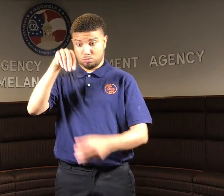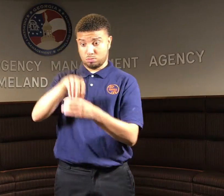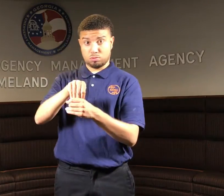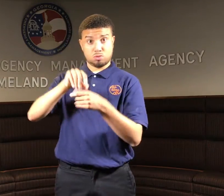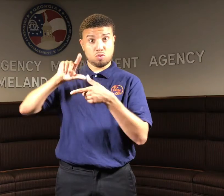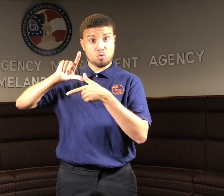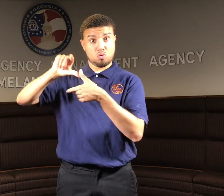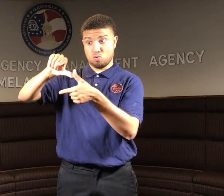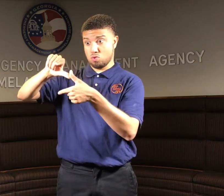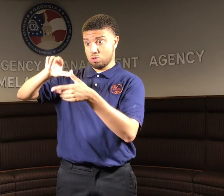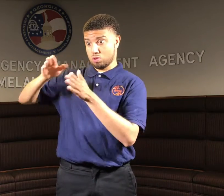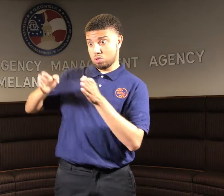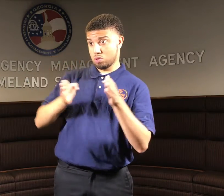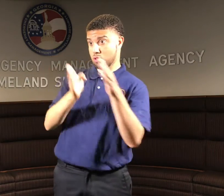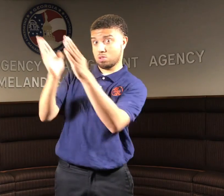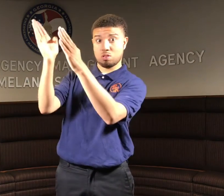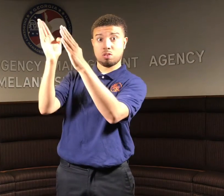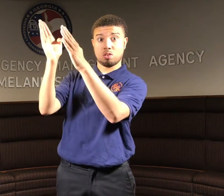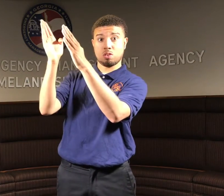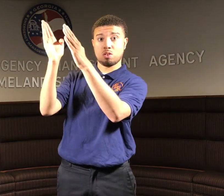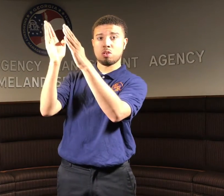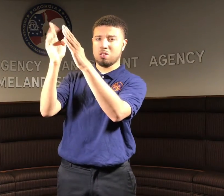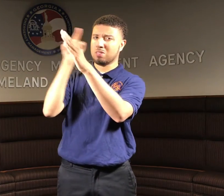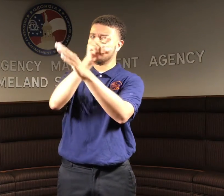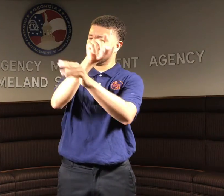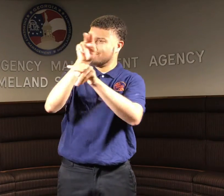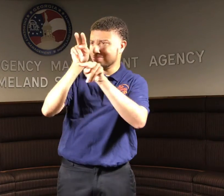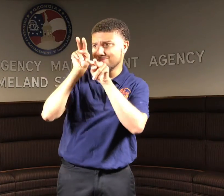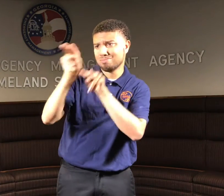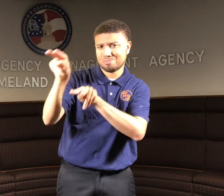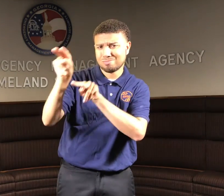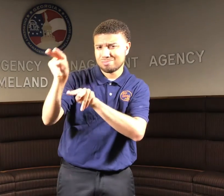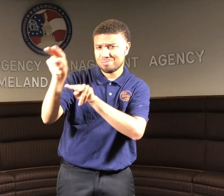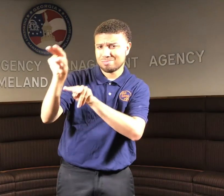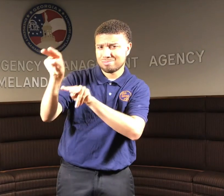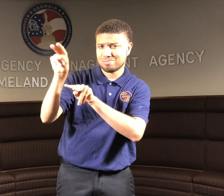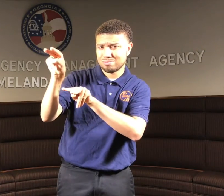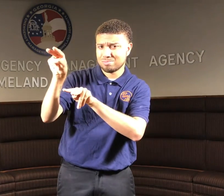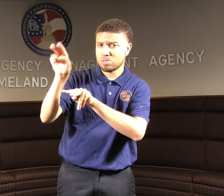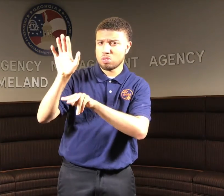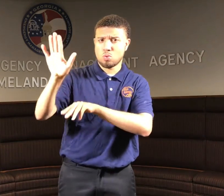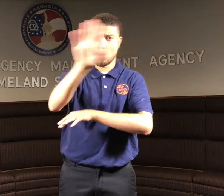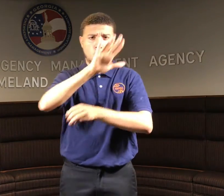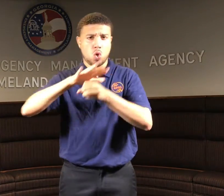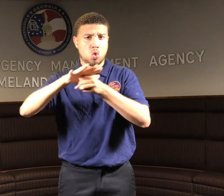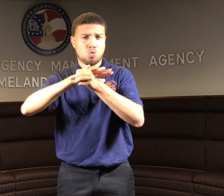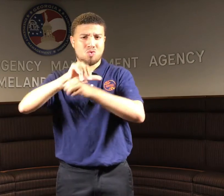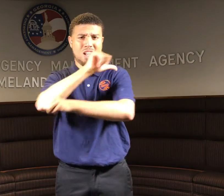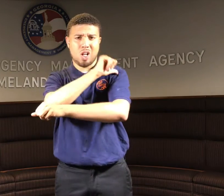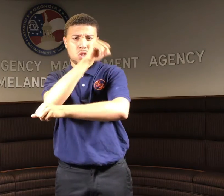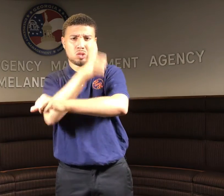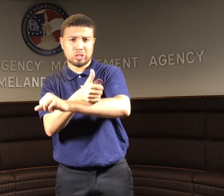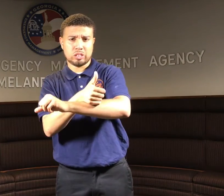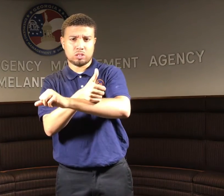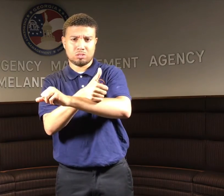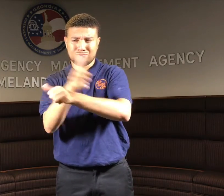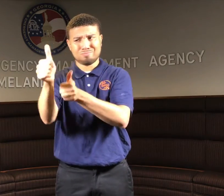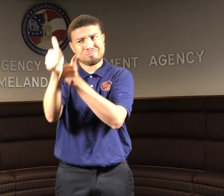If you are in the path of the storm, pay close attention to the advice of local authorities and follow